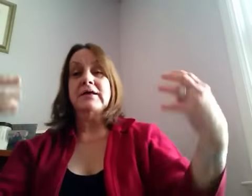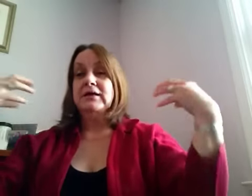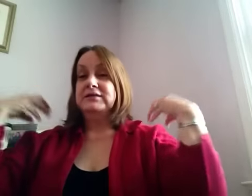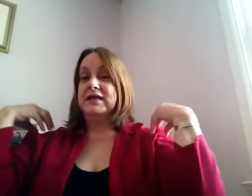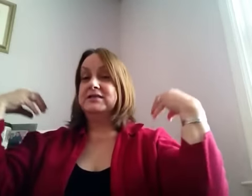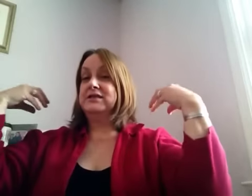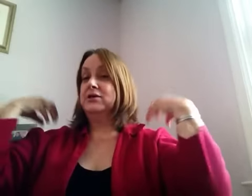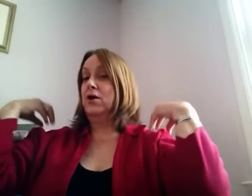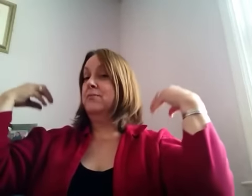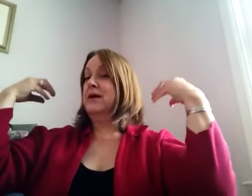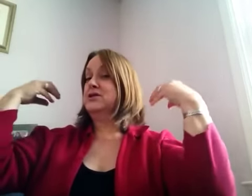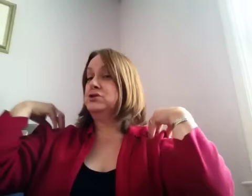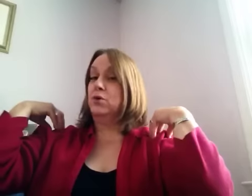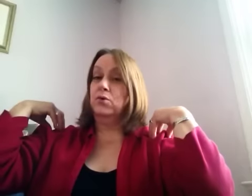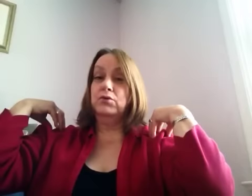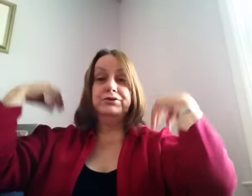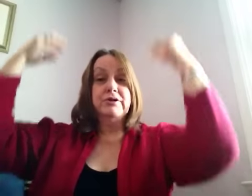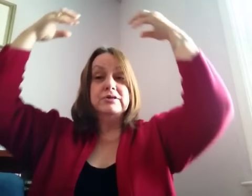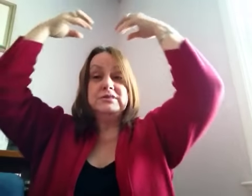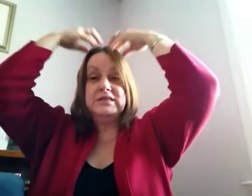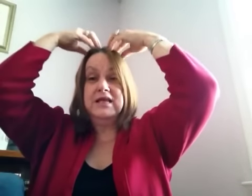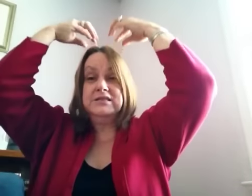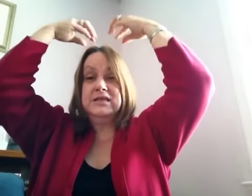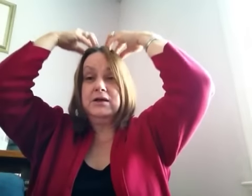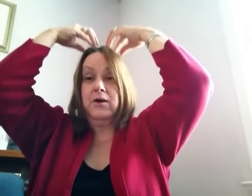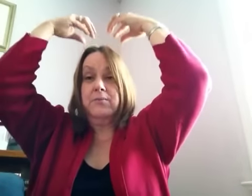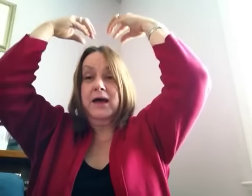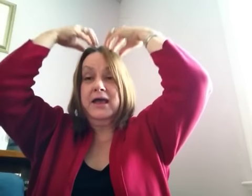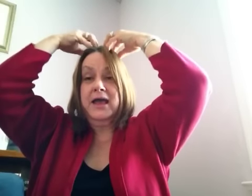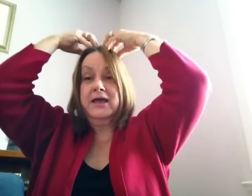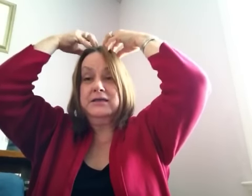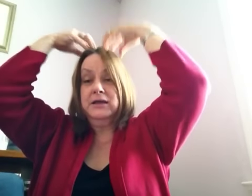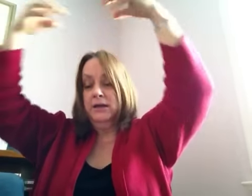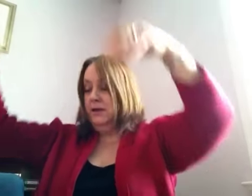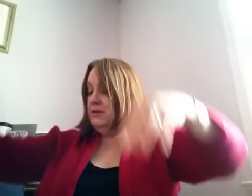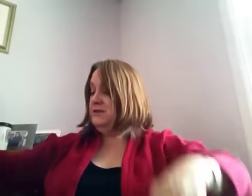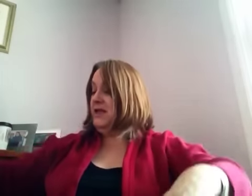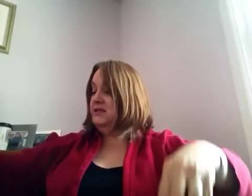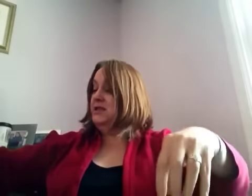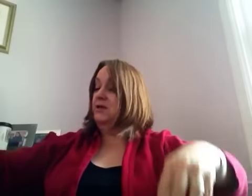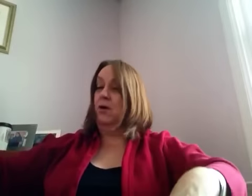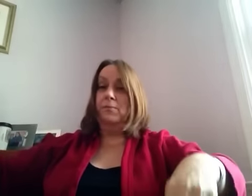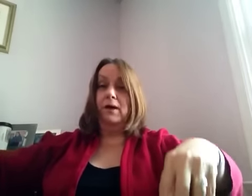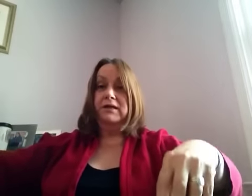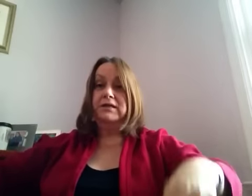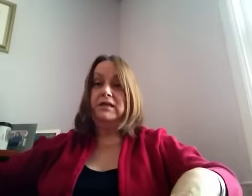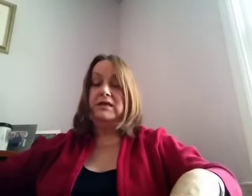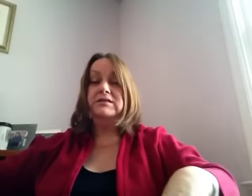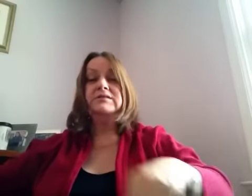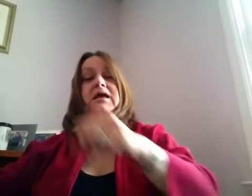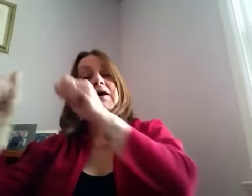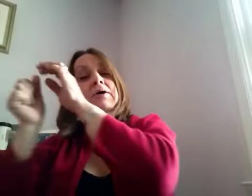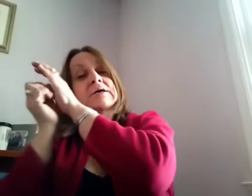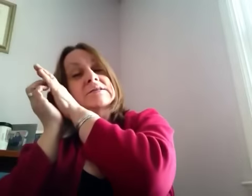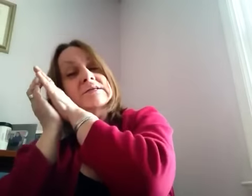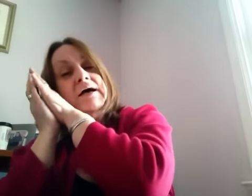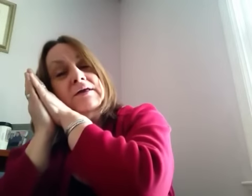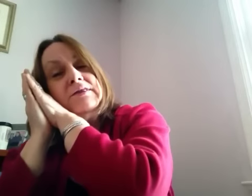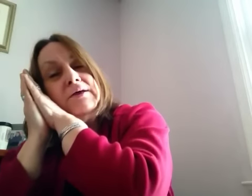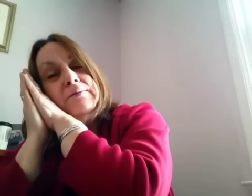Dancing on my shoulders, dancing on my head. Dancing on my knees now. Tuck them